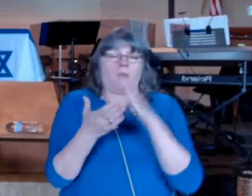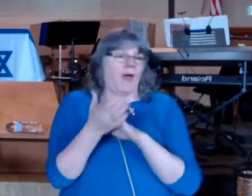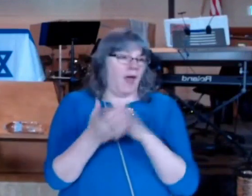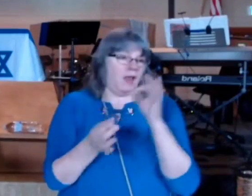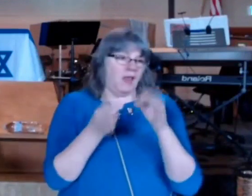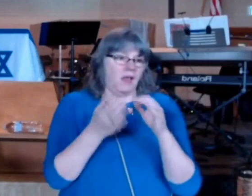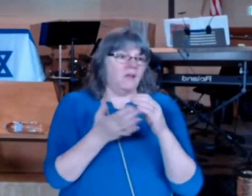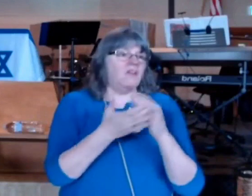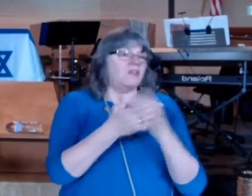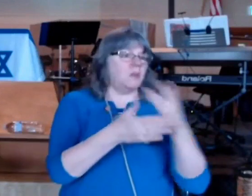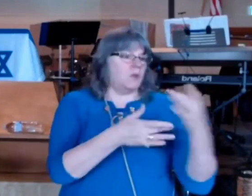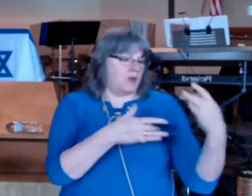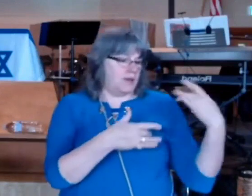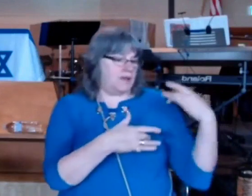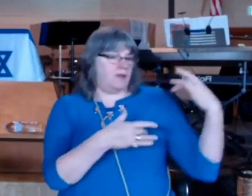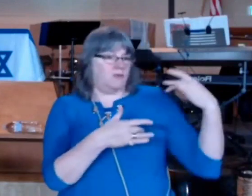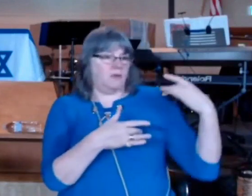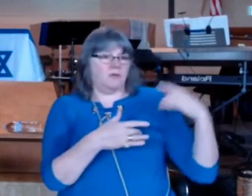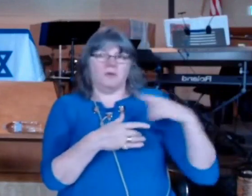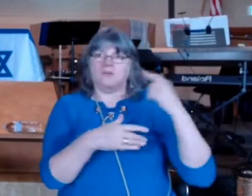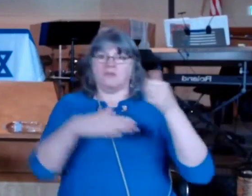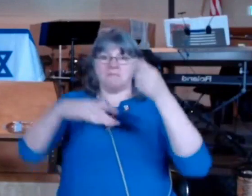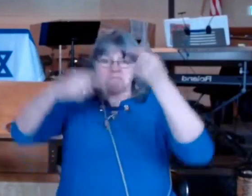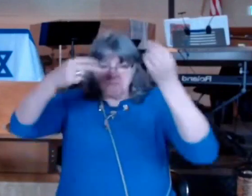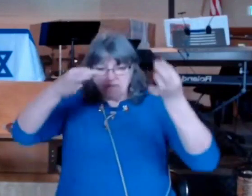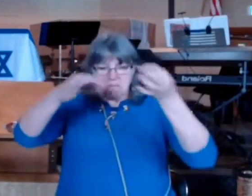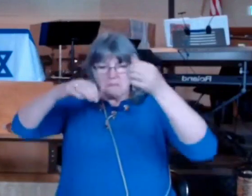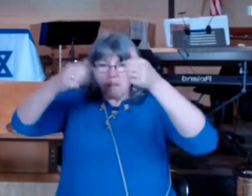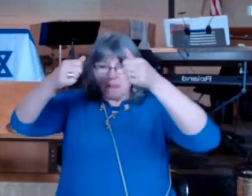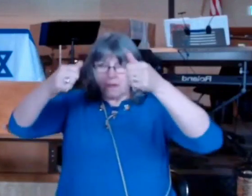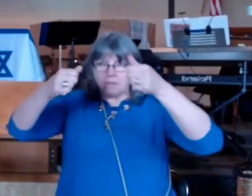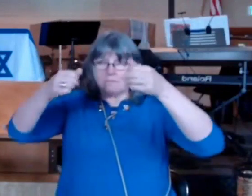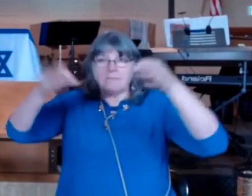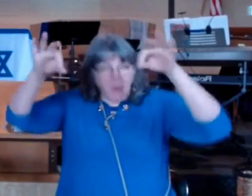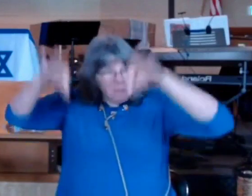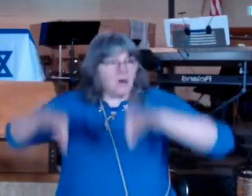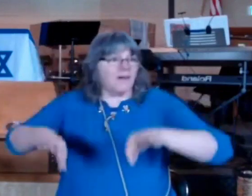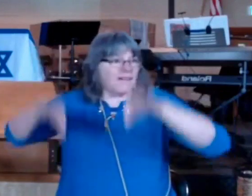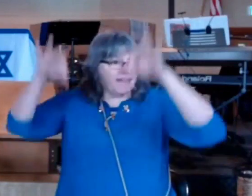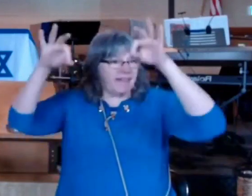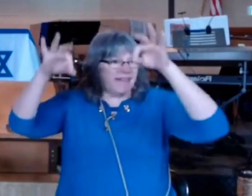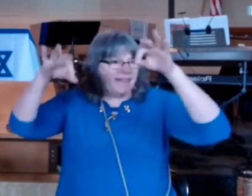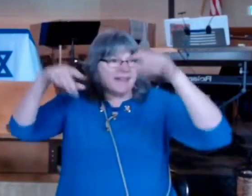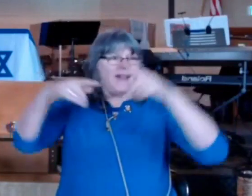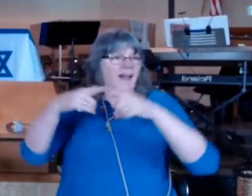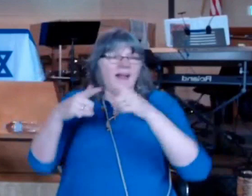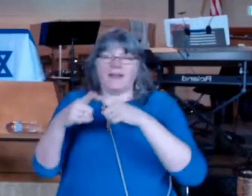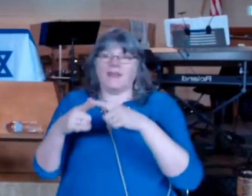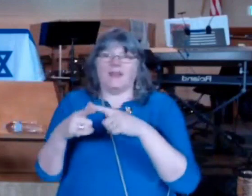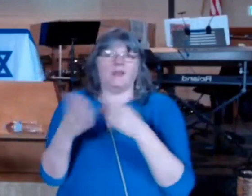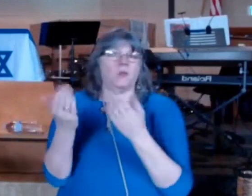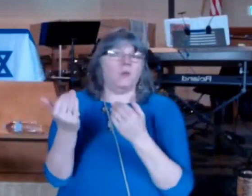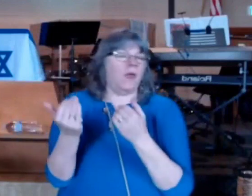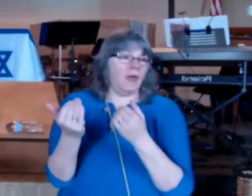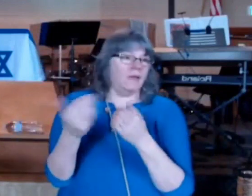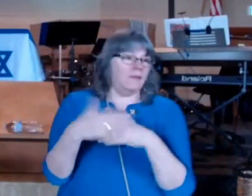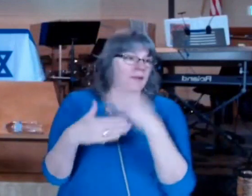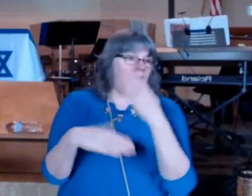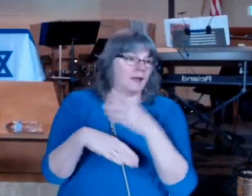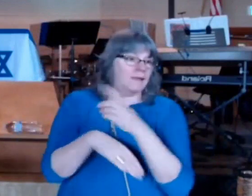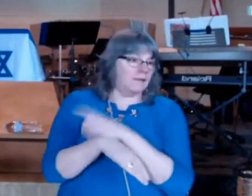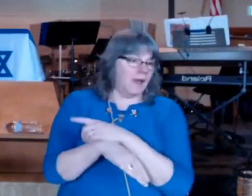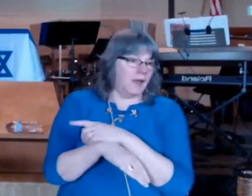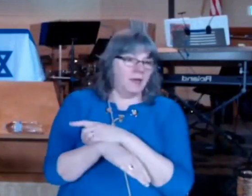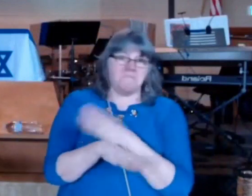go to the temple is immerse or wait till the next day you clean the next day you know so